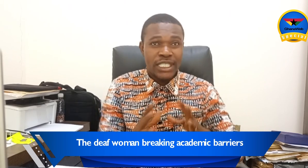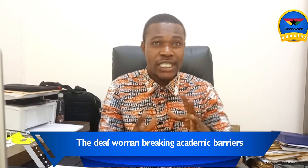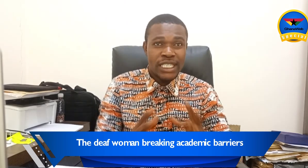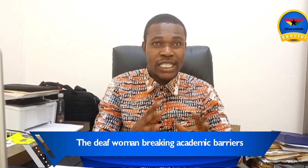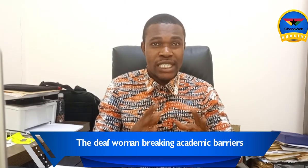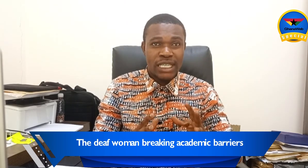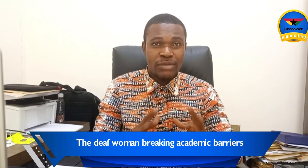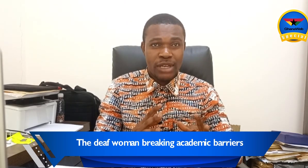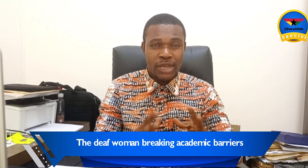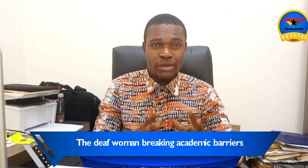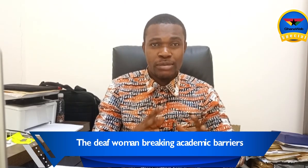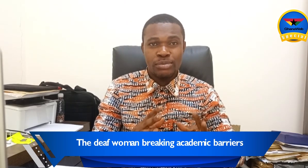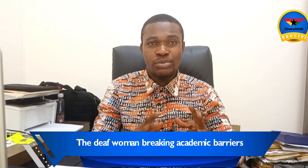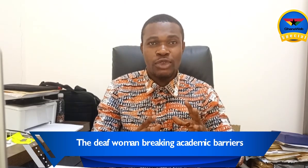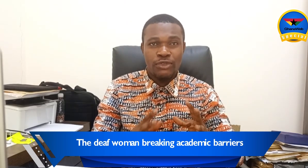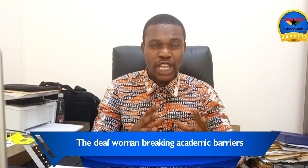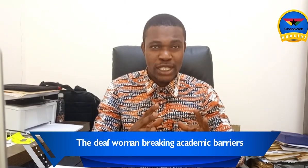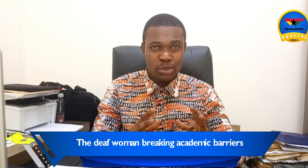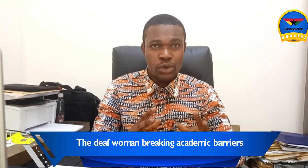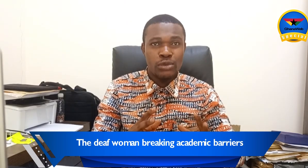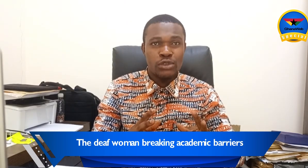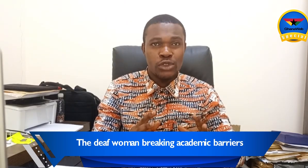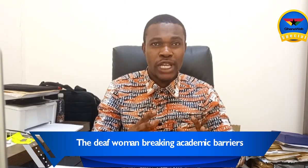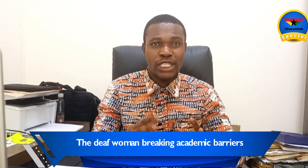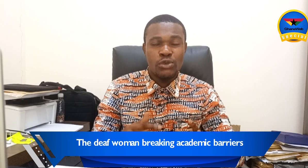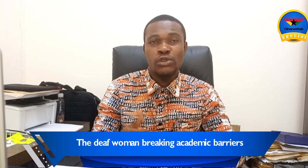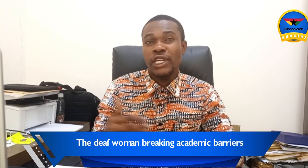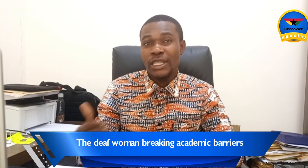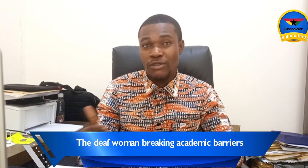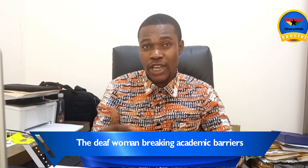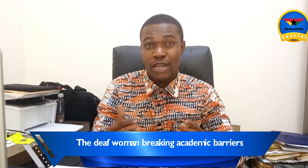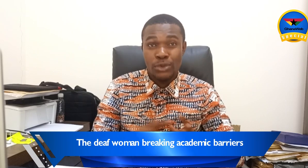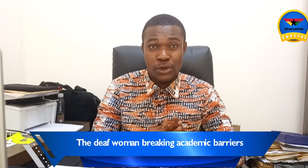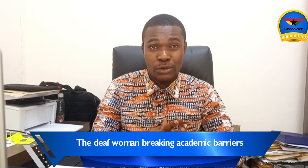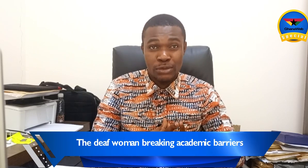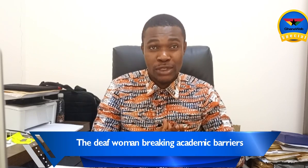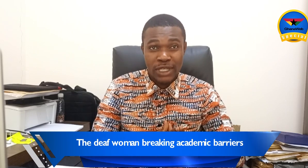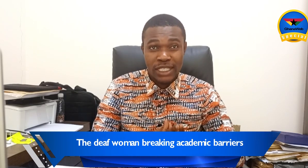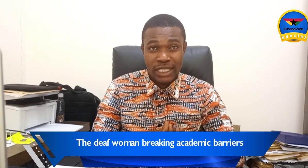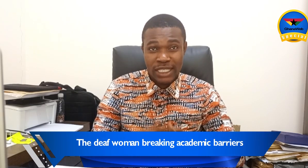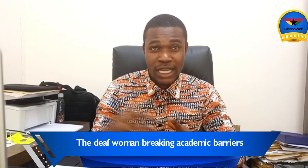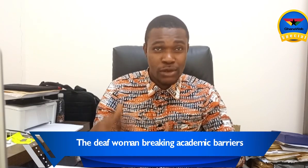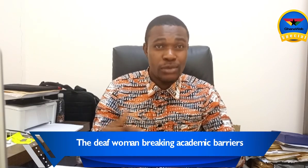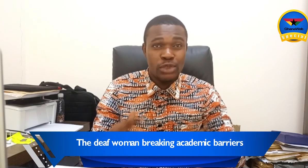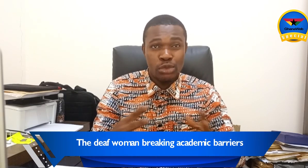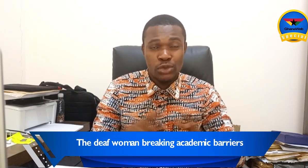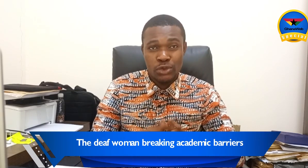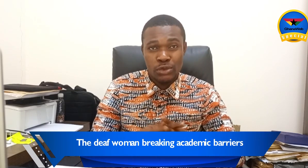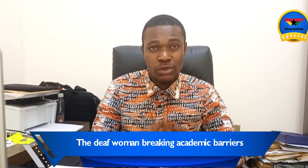flexible, so that it also catered for her as well. That's how we were able to do it.